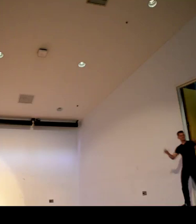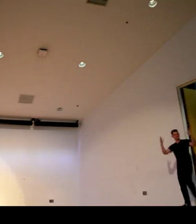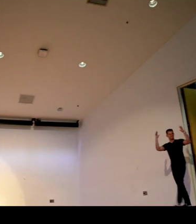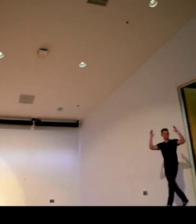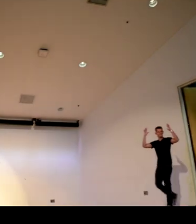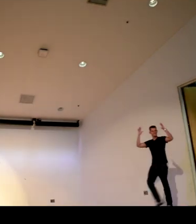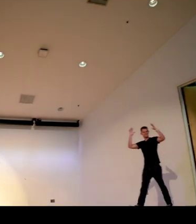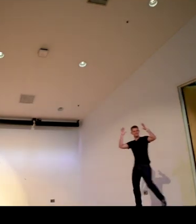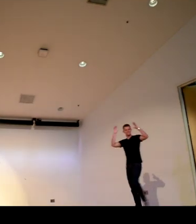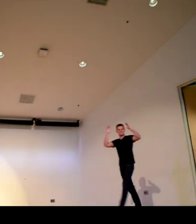All right.